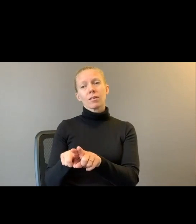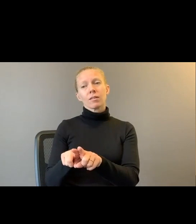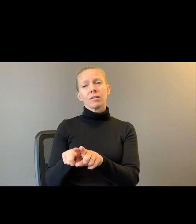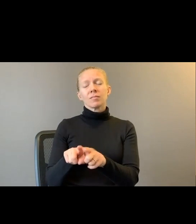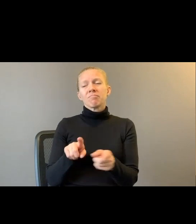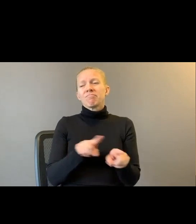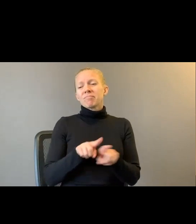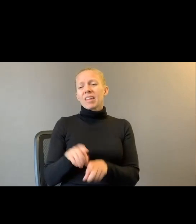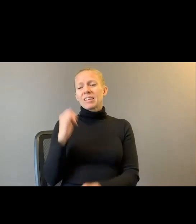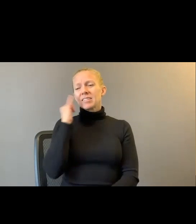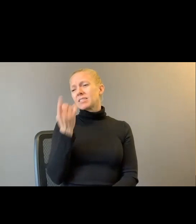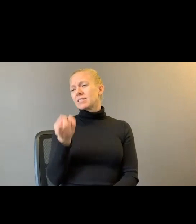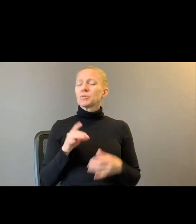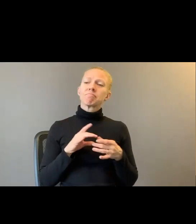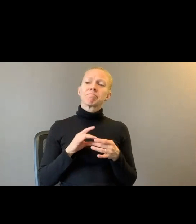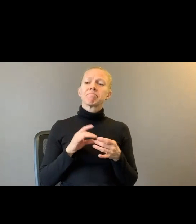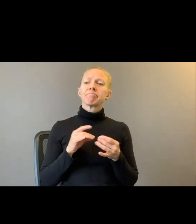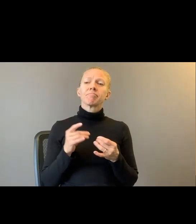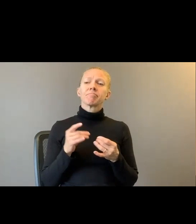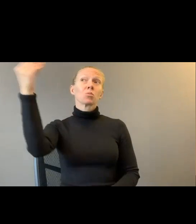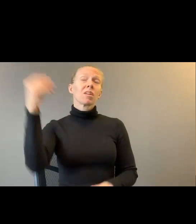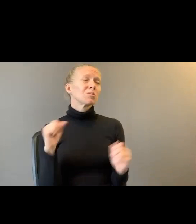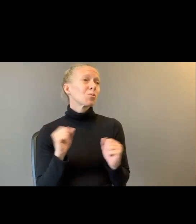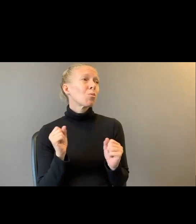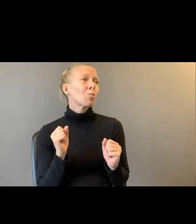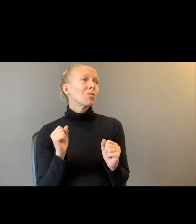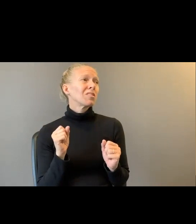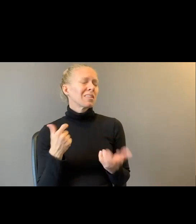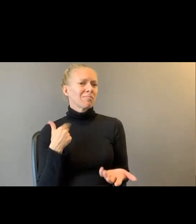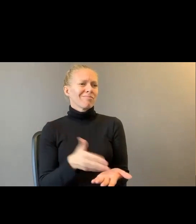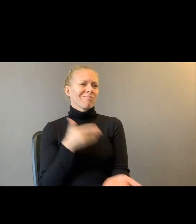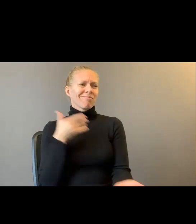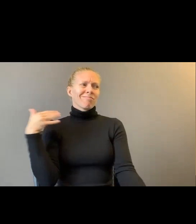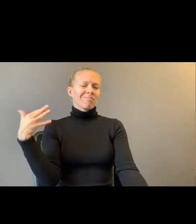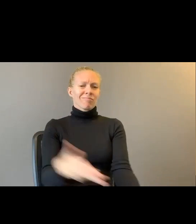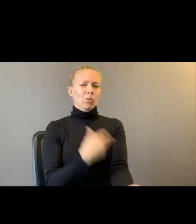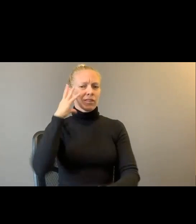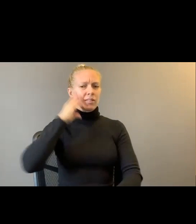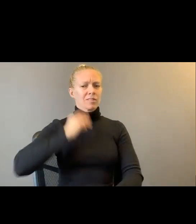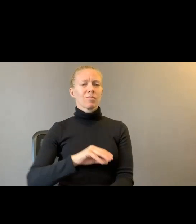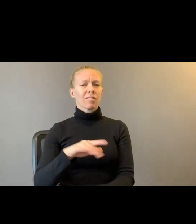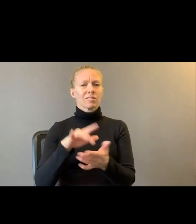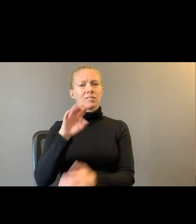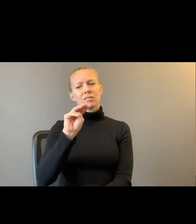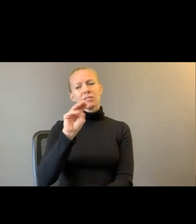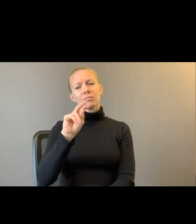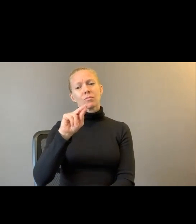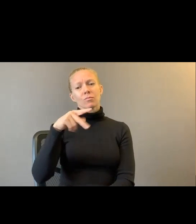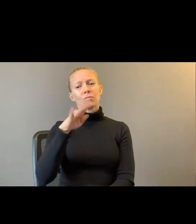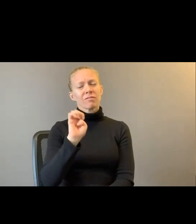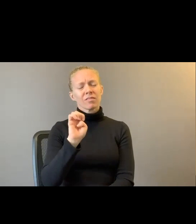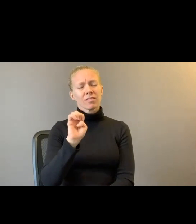outside, though I have rarely had morphine and have never made courtesy calls from a morgue.